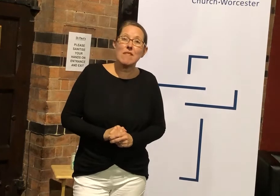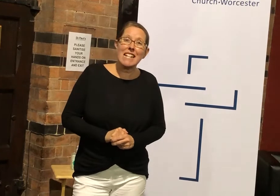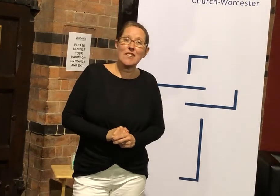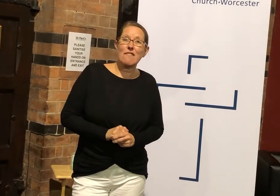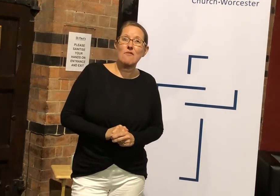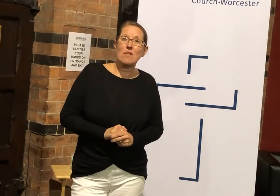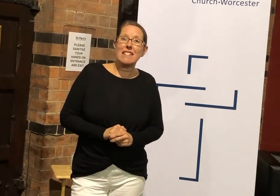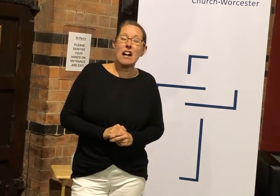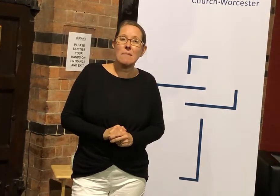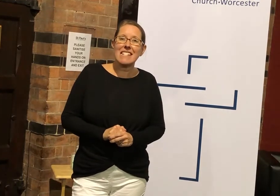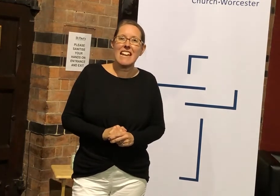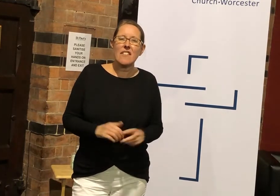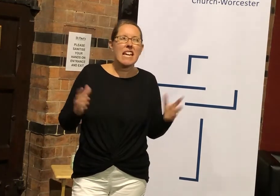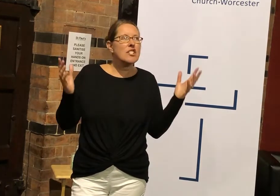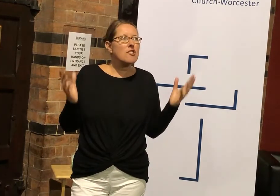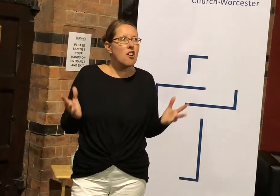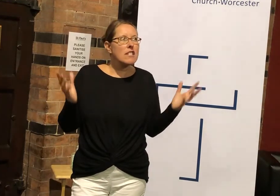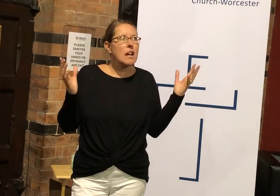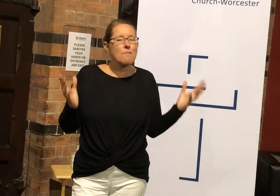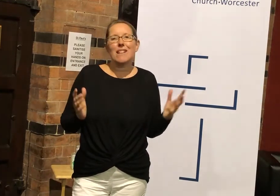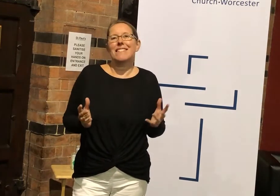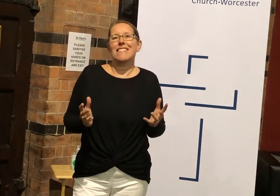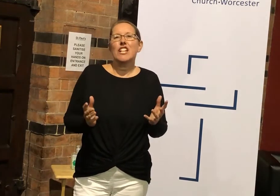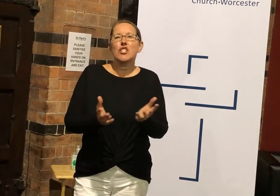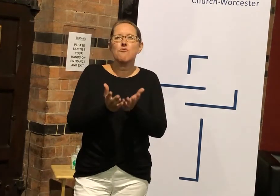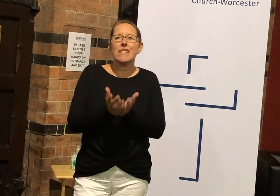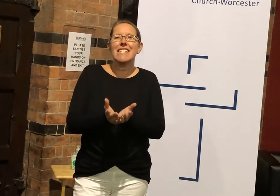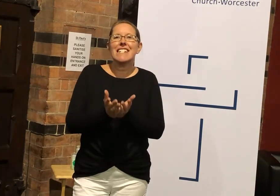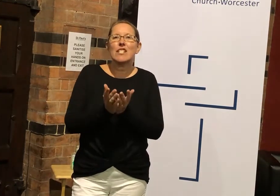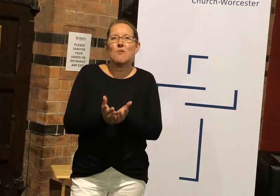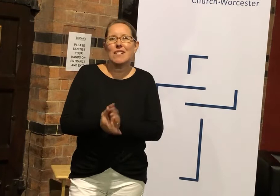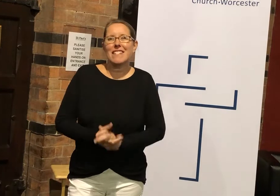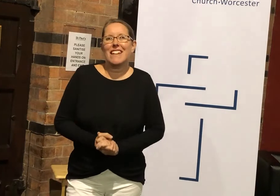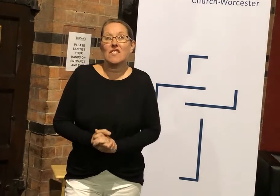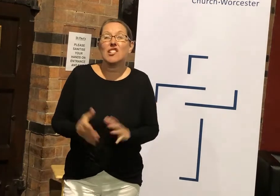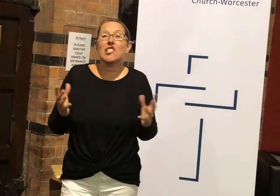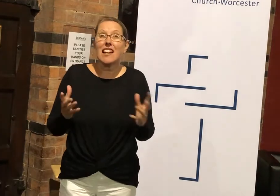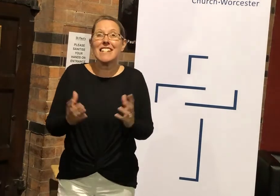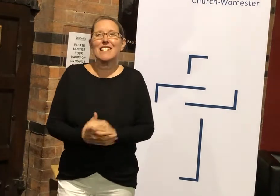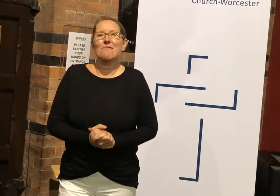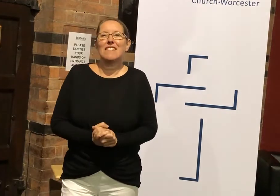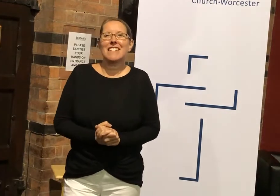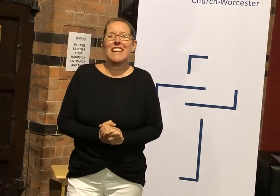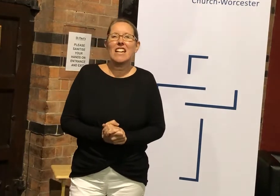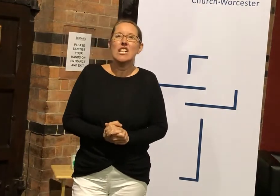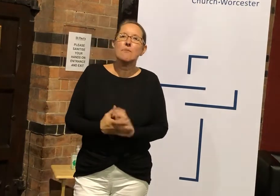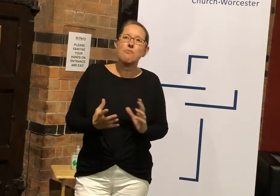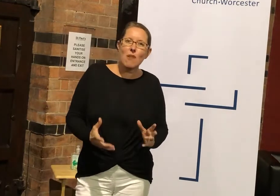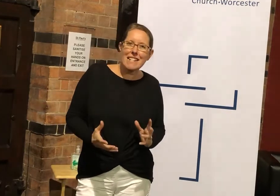really looking forward to coming together in God's presence to read his word together, to study his word together, to pray